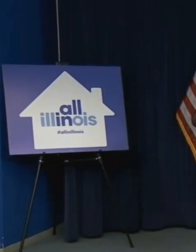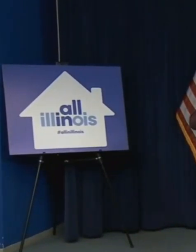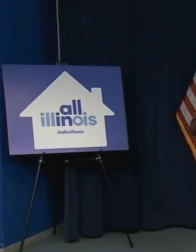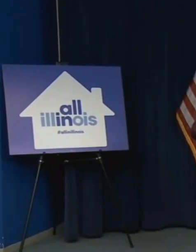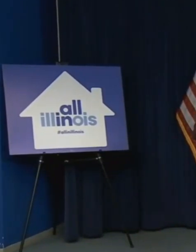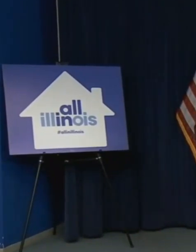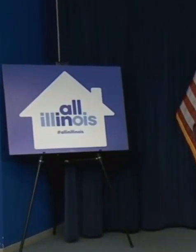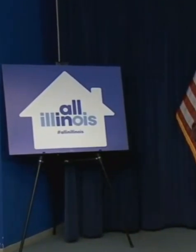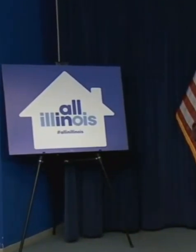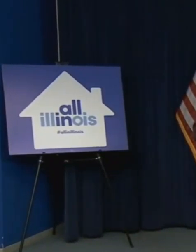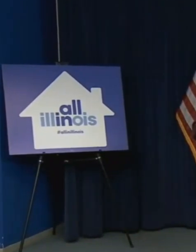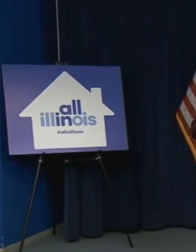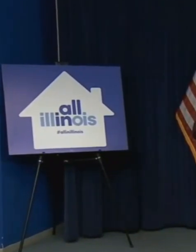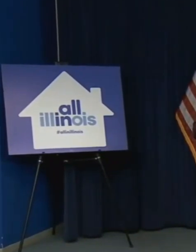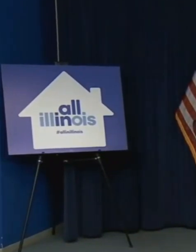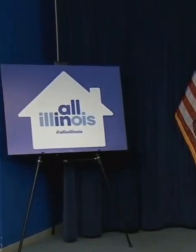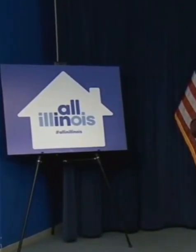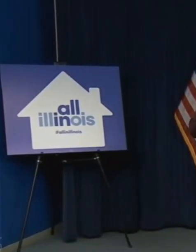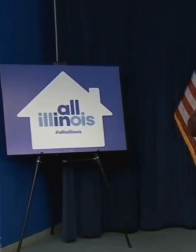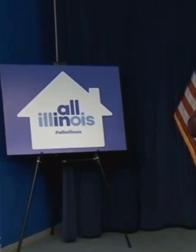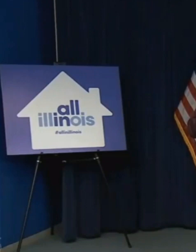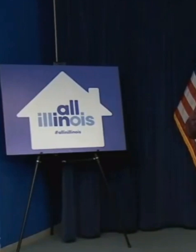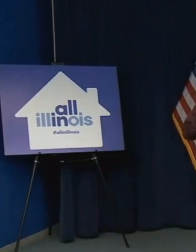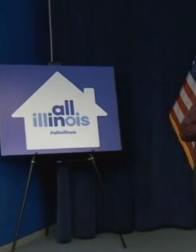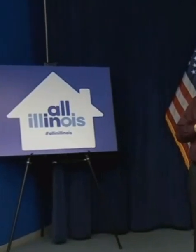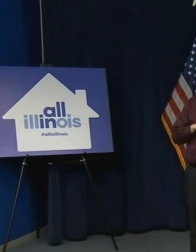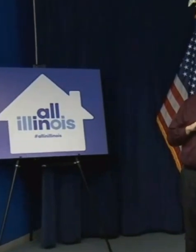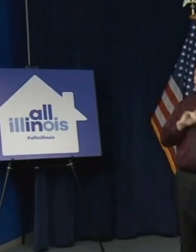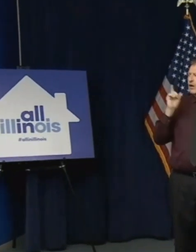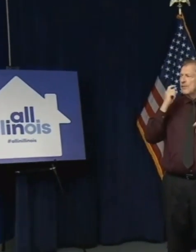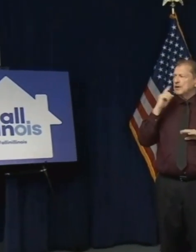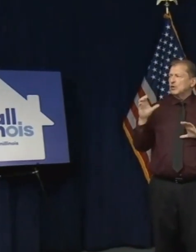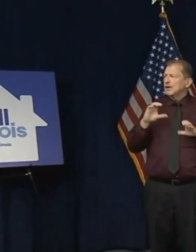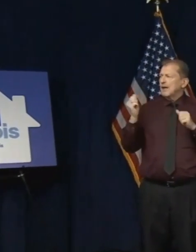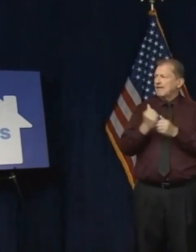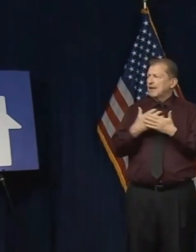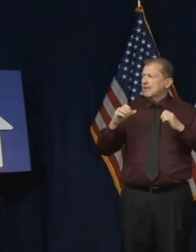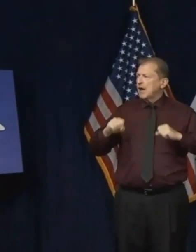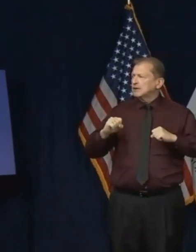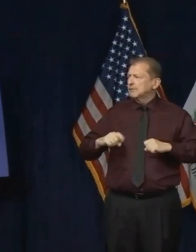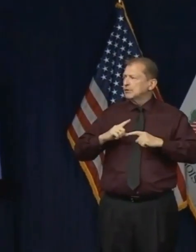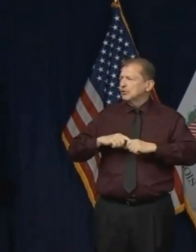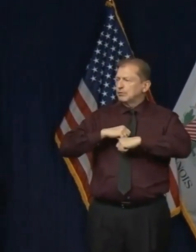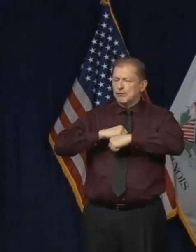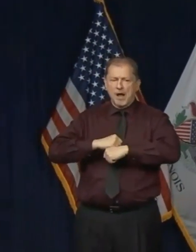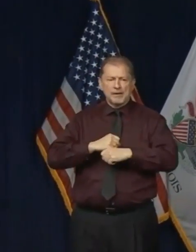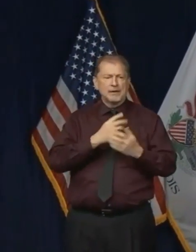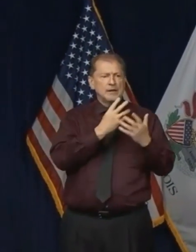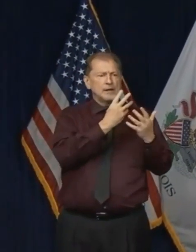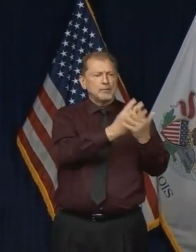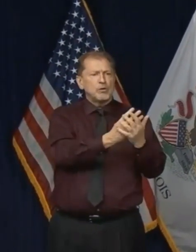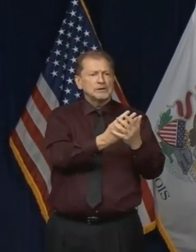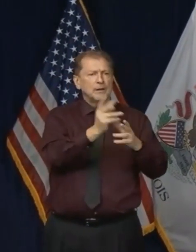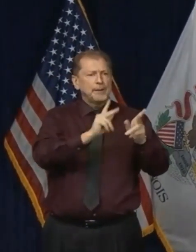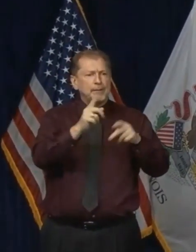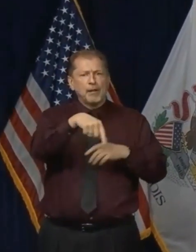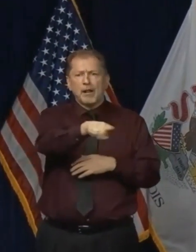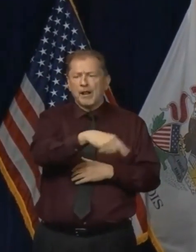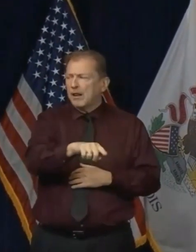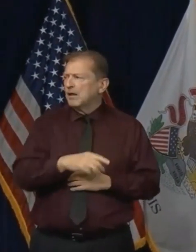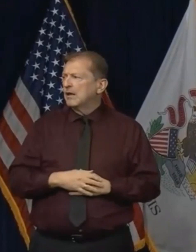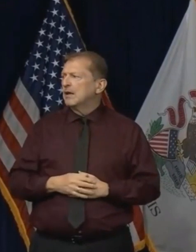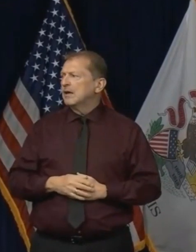do. Can you confidently say your administration is doing all it can to stop the spread of COVID-19 among incarcerated populations? How many